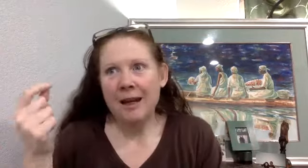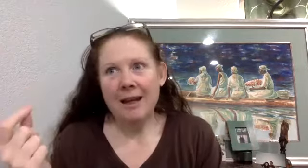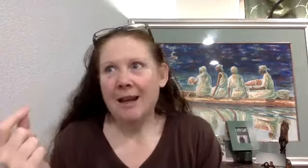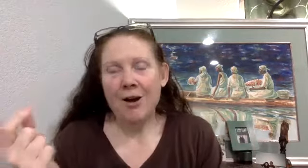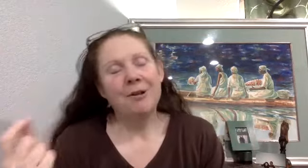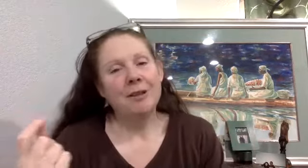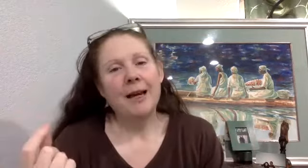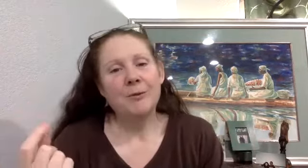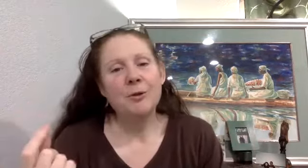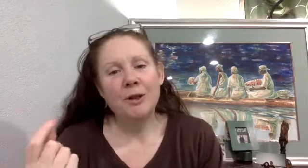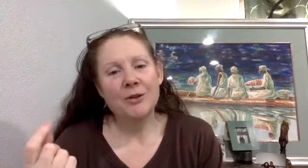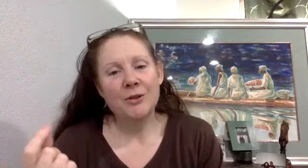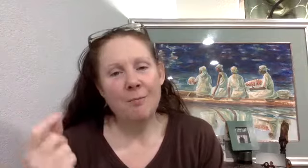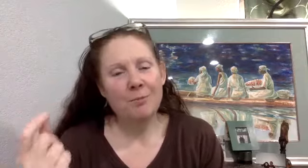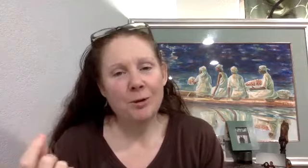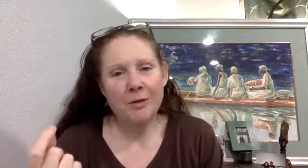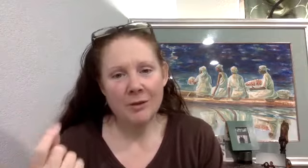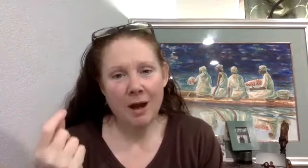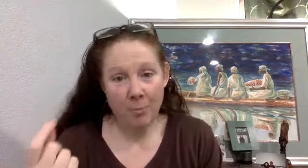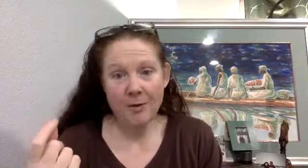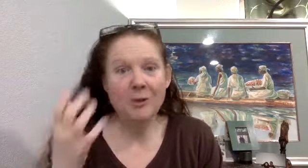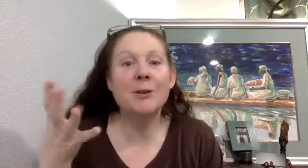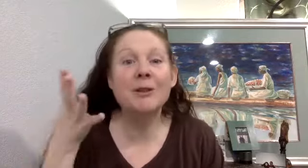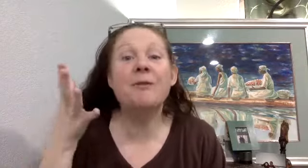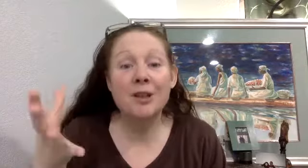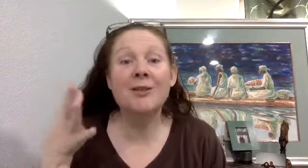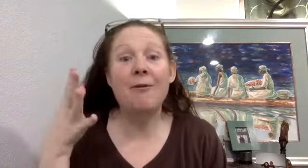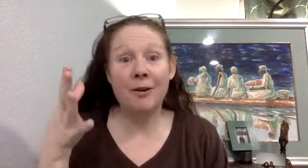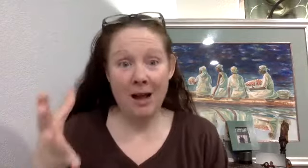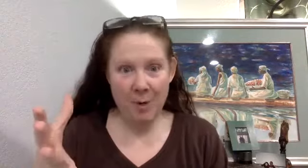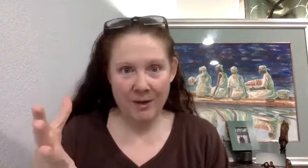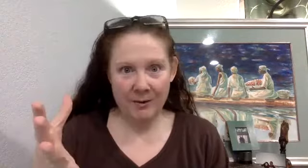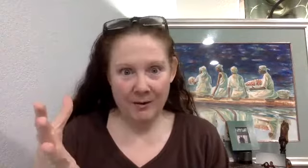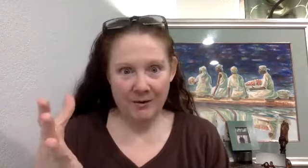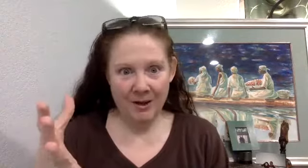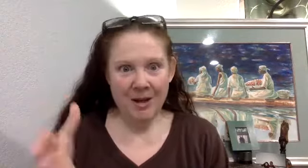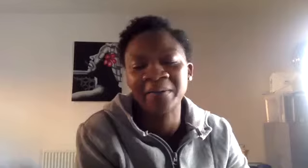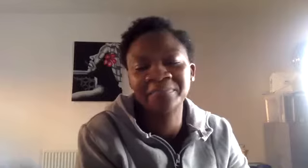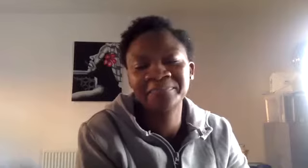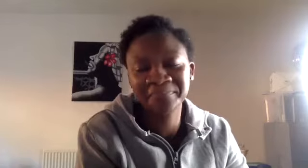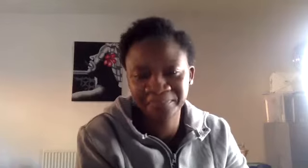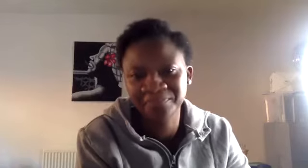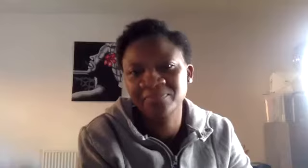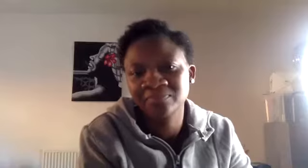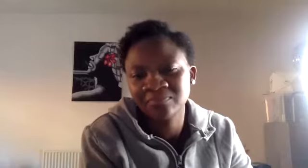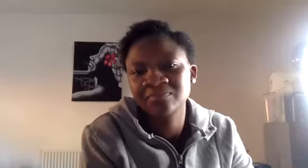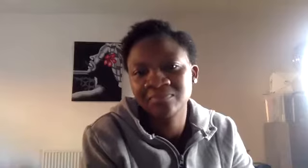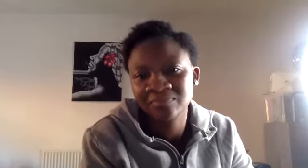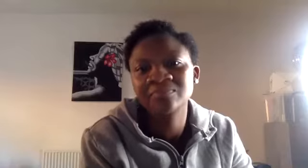over the last few years as I've been pulling this hypothesis, so this is a philosophical hypothesis. So experts are going to have to come in and design the